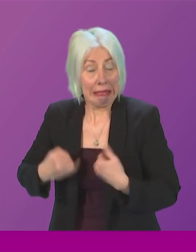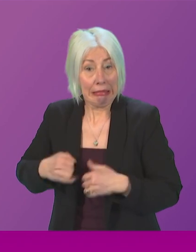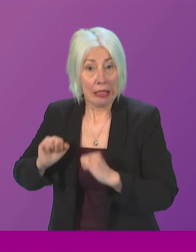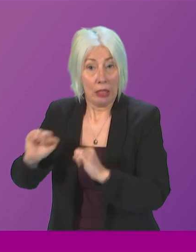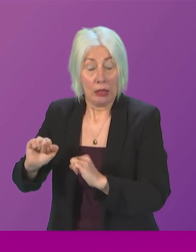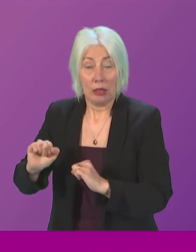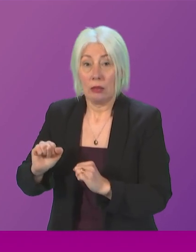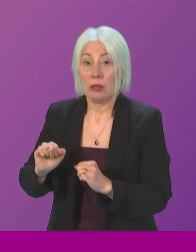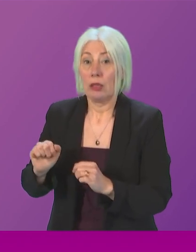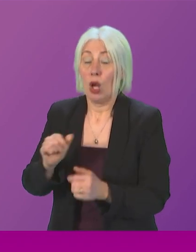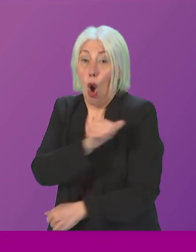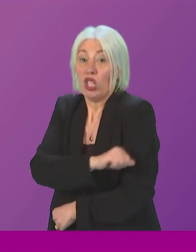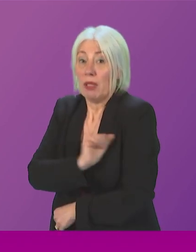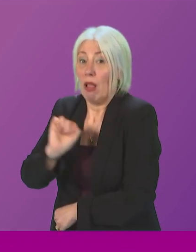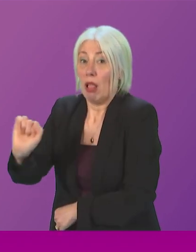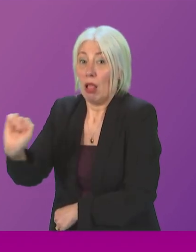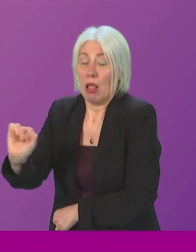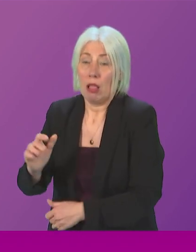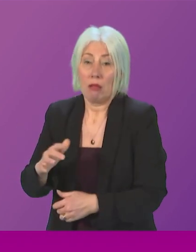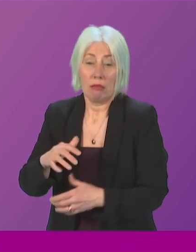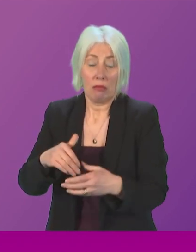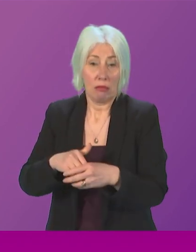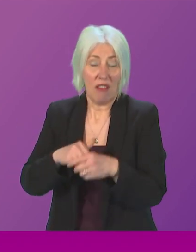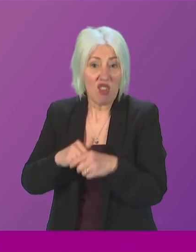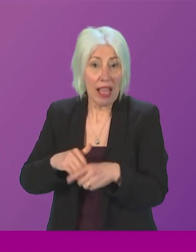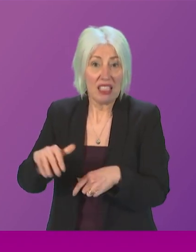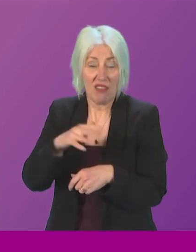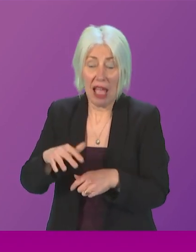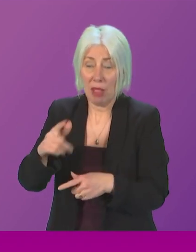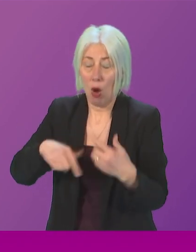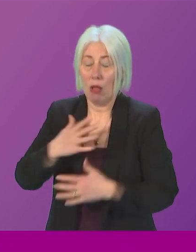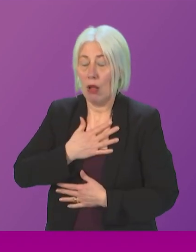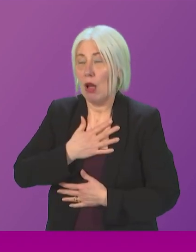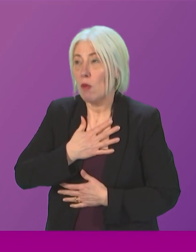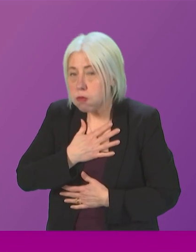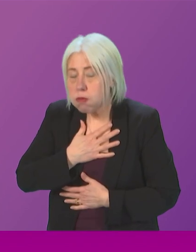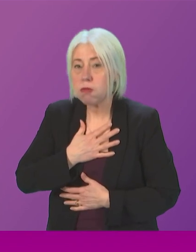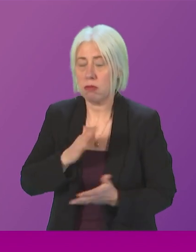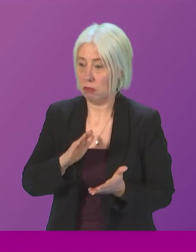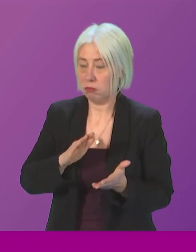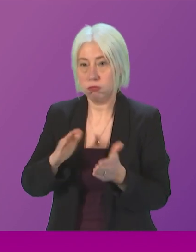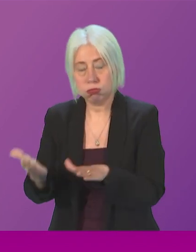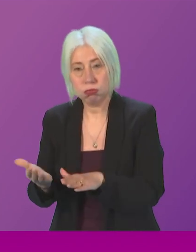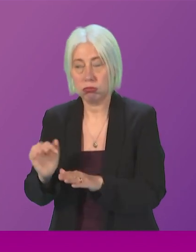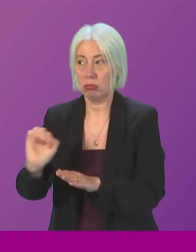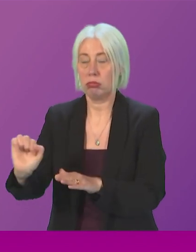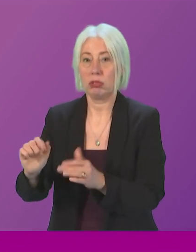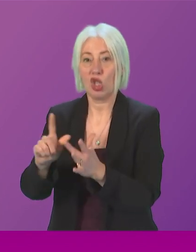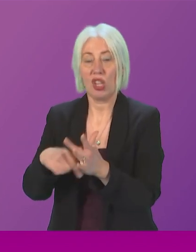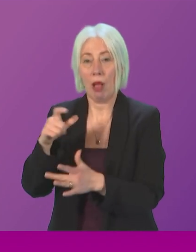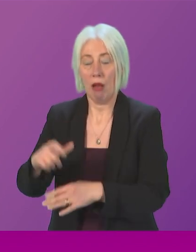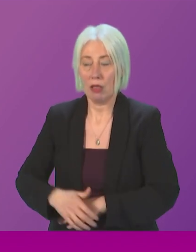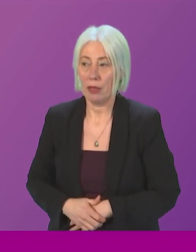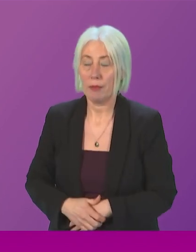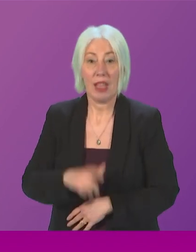serious condition in hospital and of course with their friends and their family and the community that will be deeply saddened and rocked by these events a